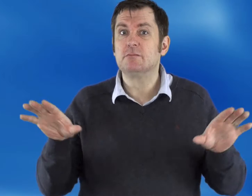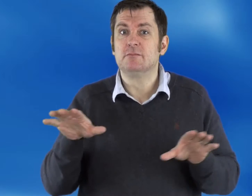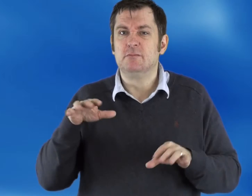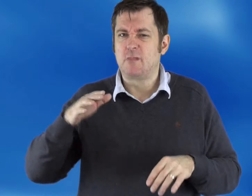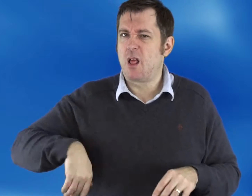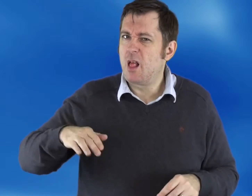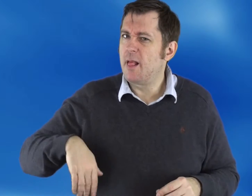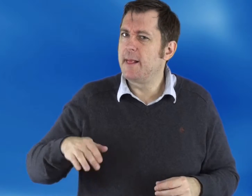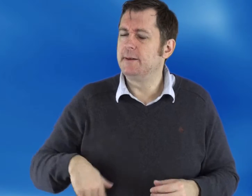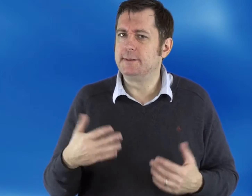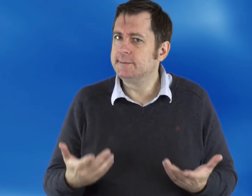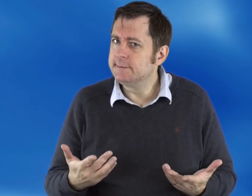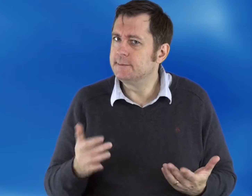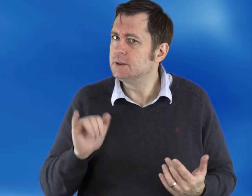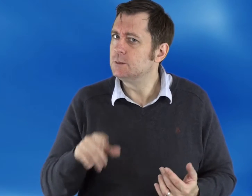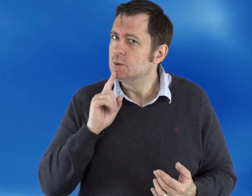process. And that's really concerning.